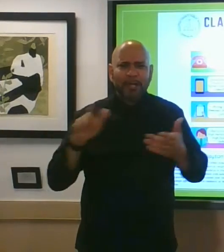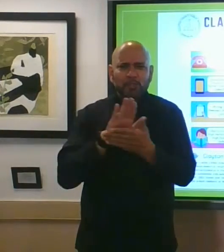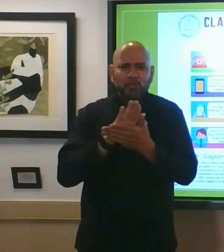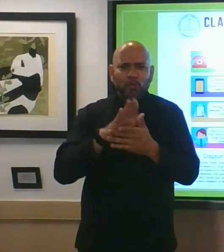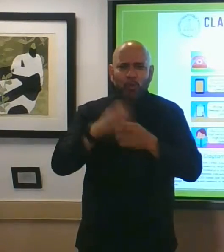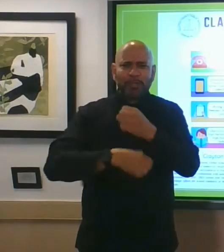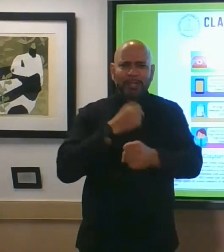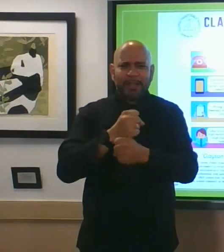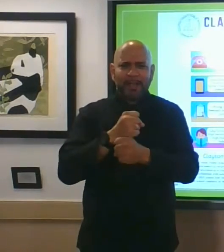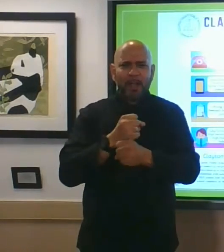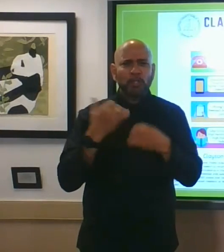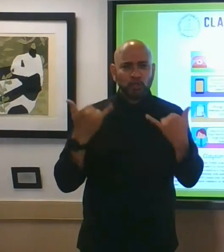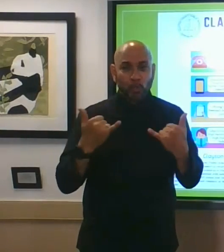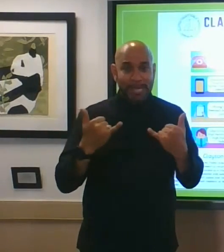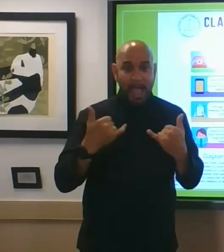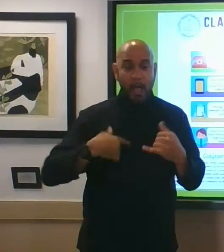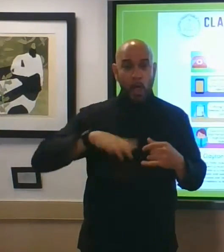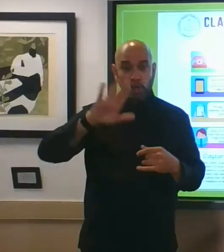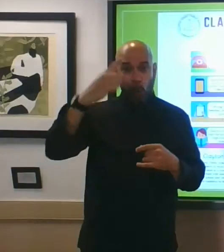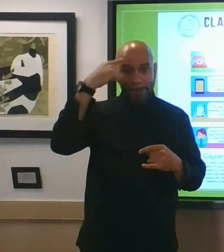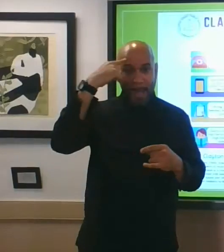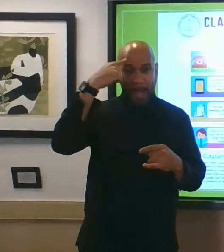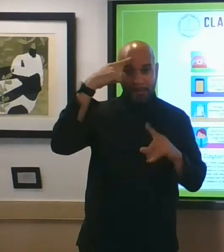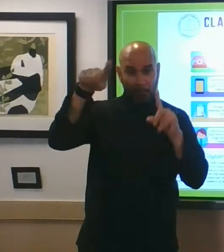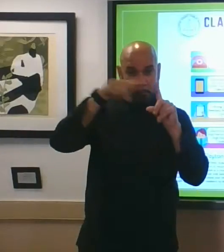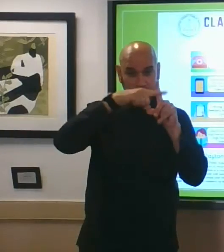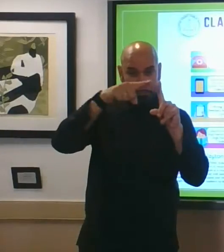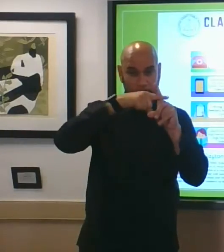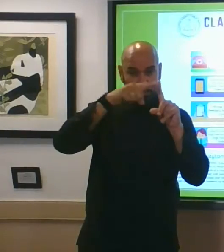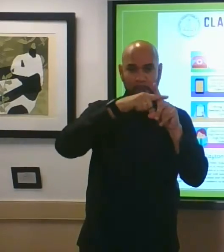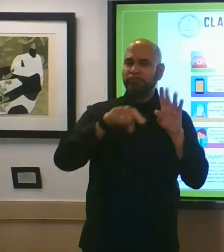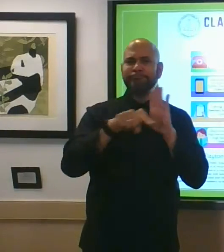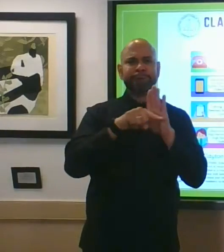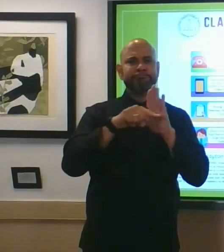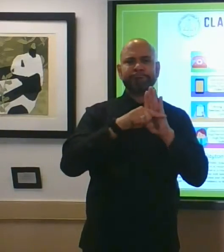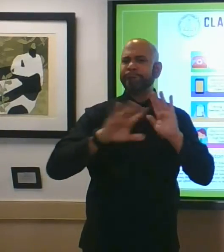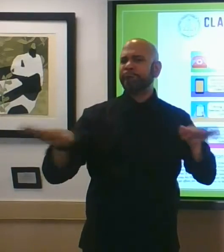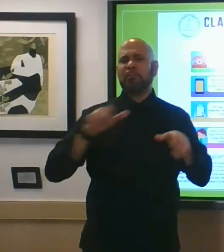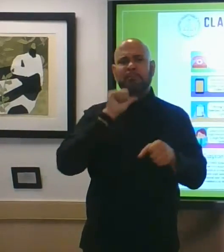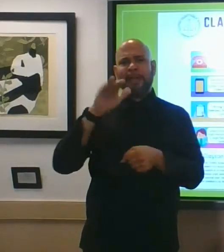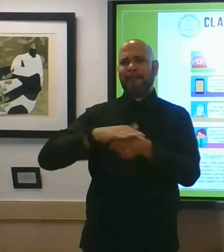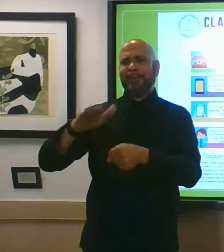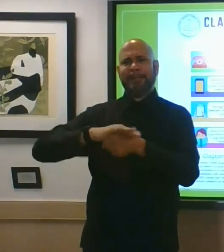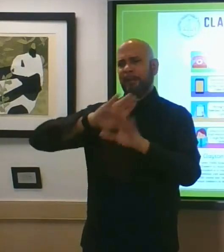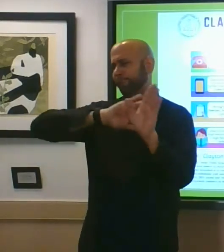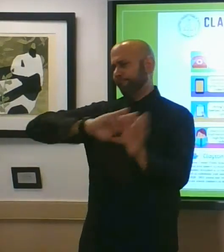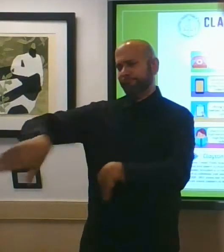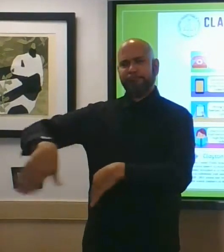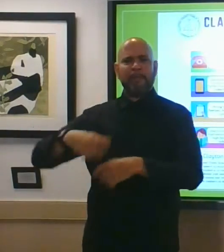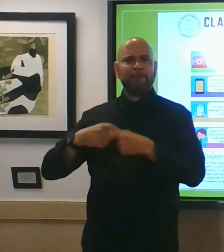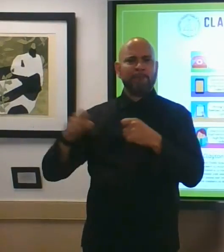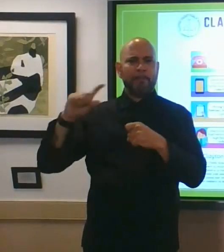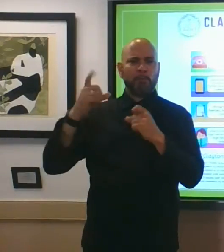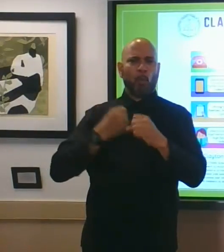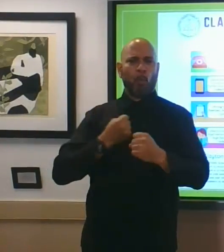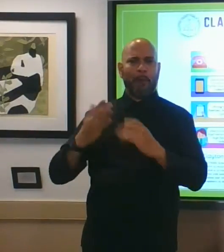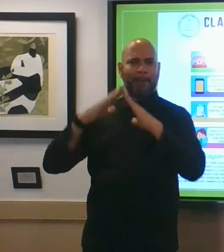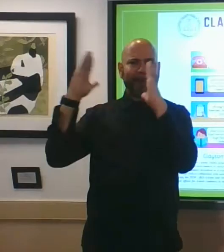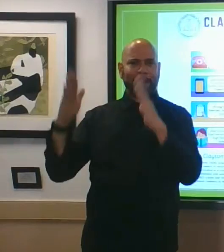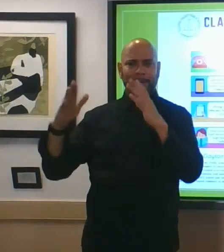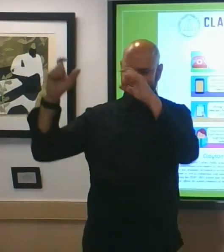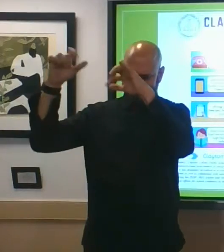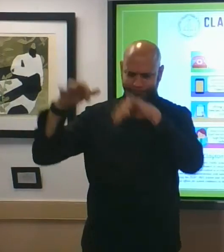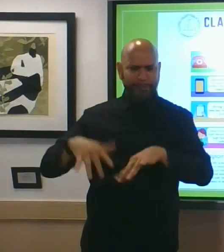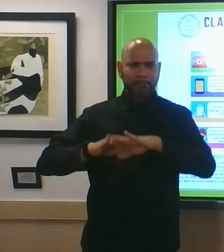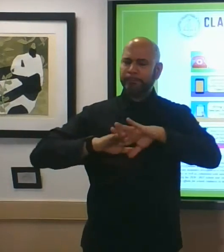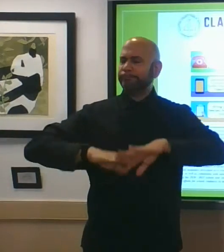put on a positive mindset we've got enough drama going on in the world from the white house on down let that drama be as it